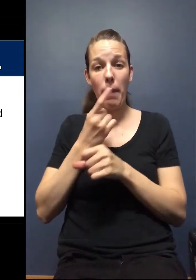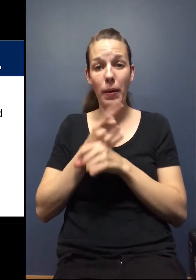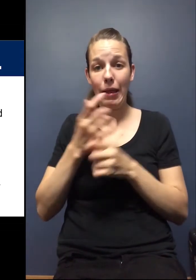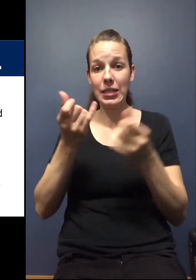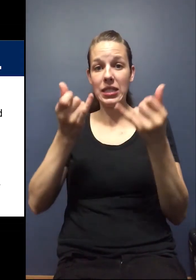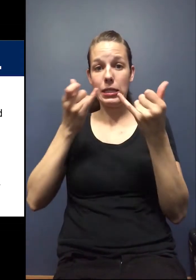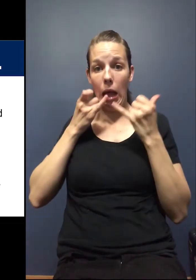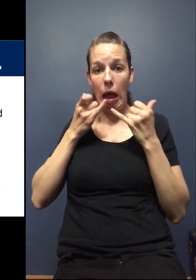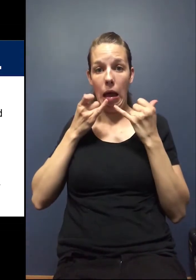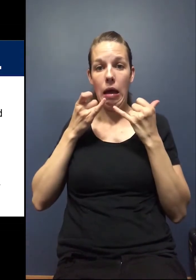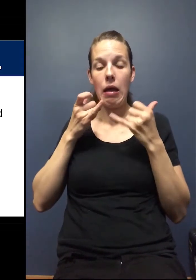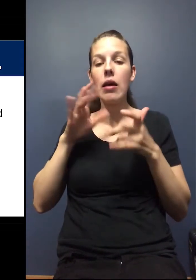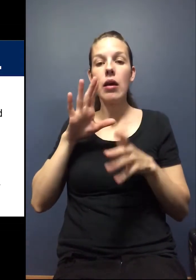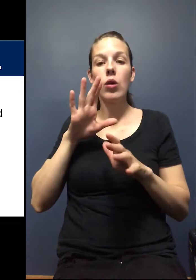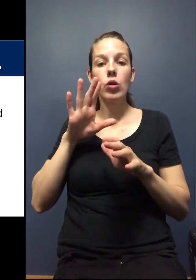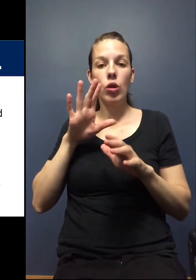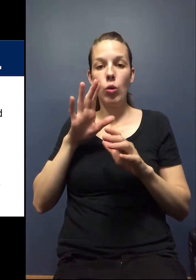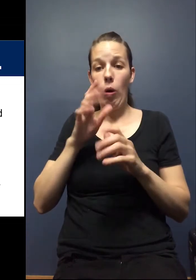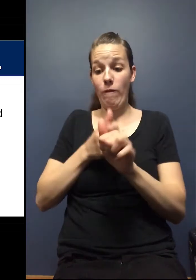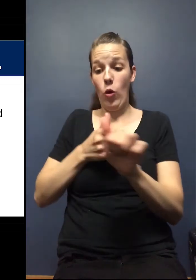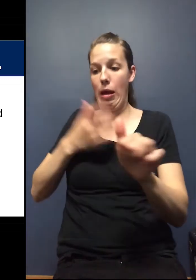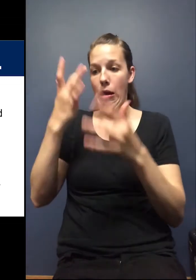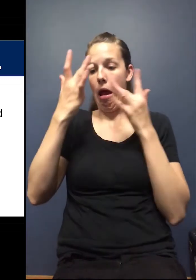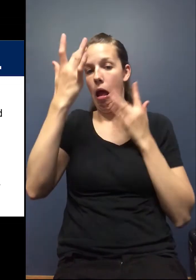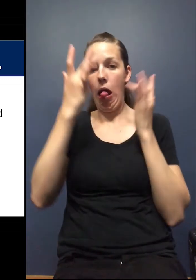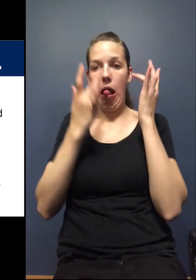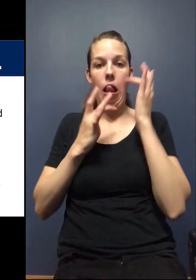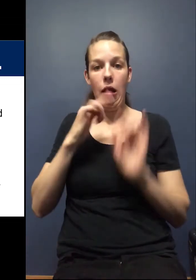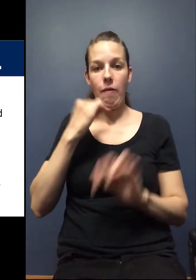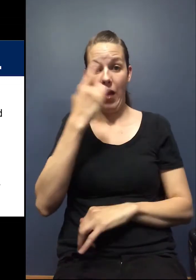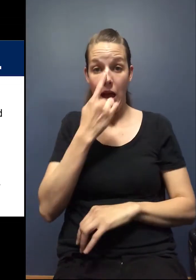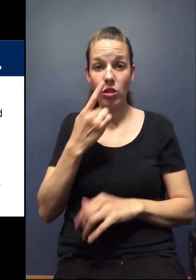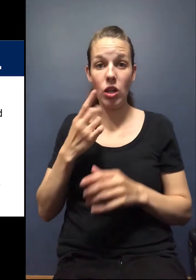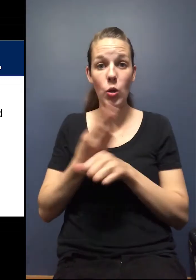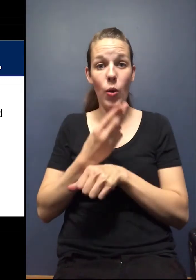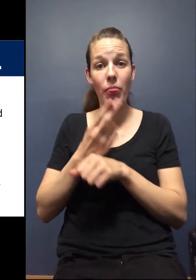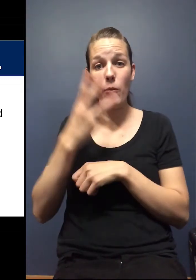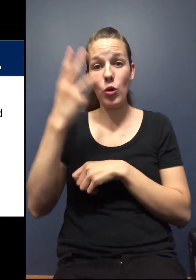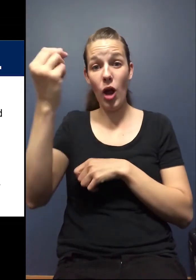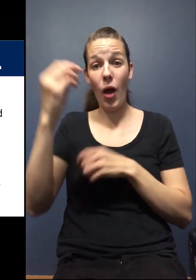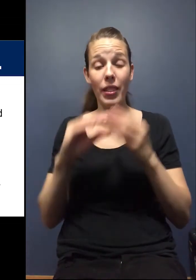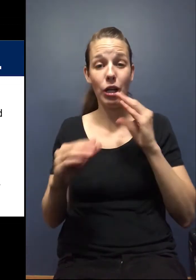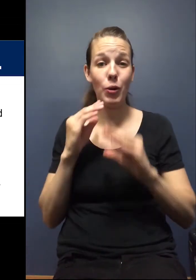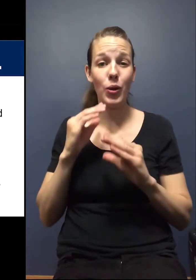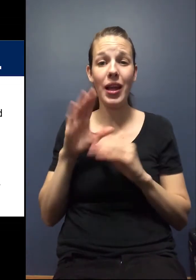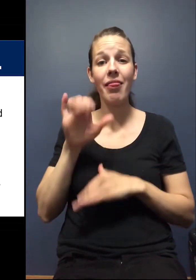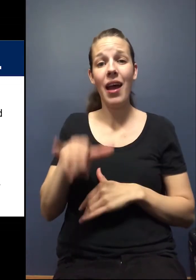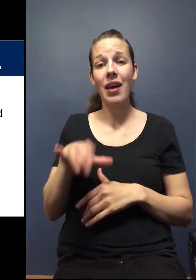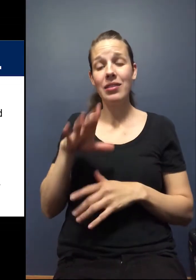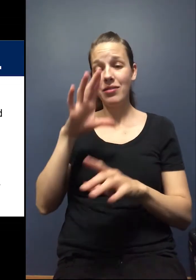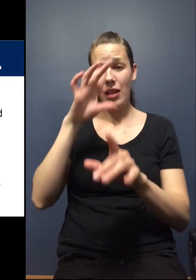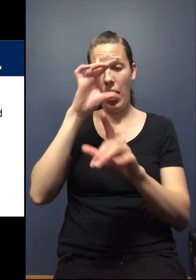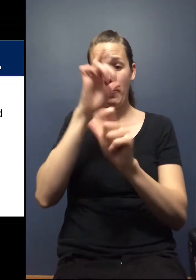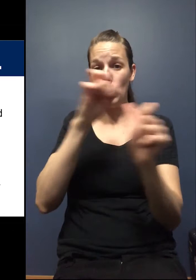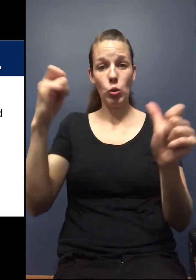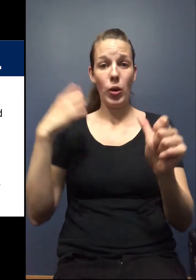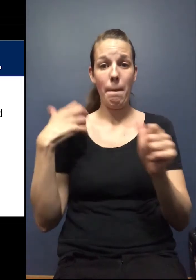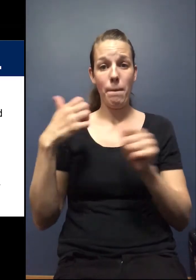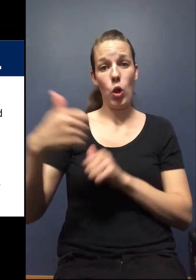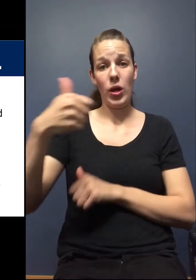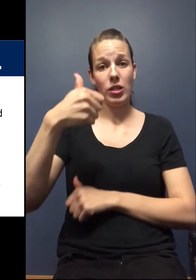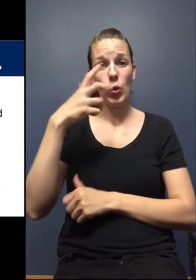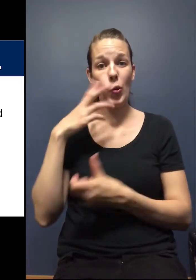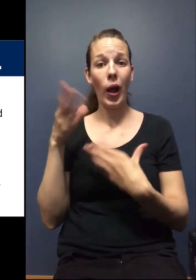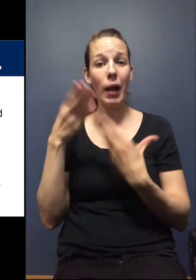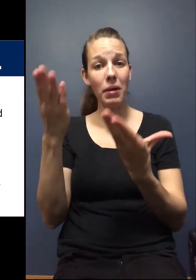stay on, that you avoid touching your face and, and you wear them when you're going to be in the community. It is up to employers, um,